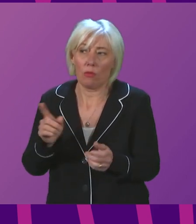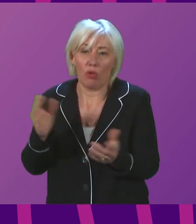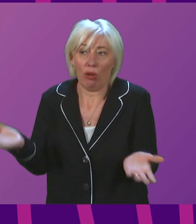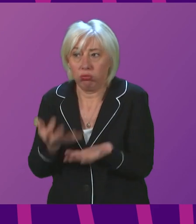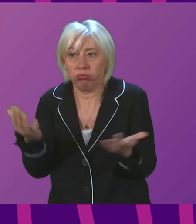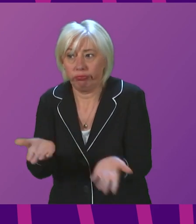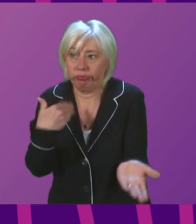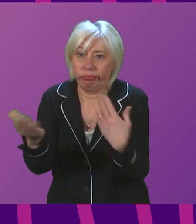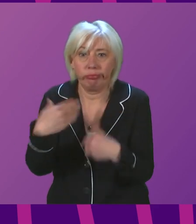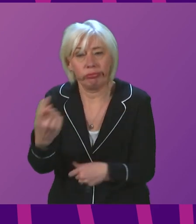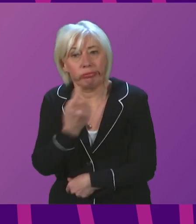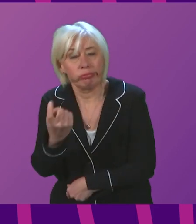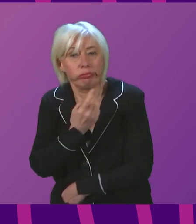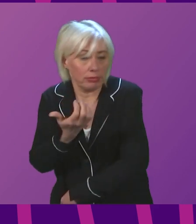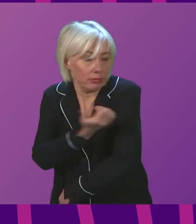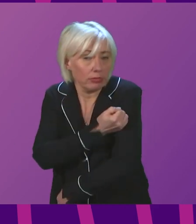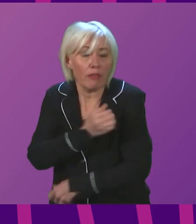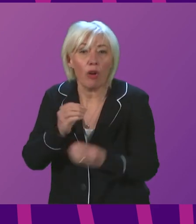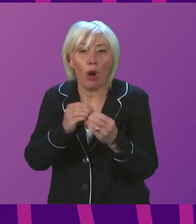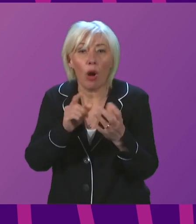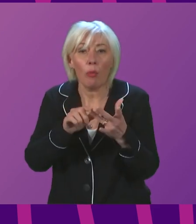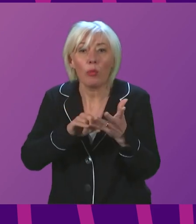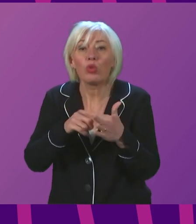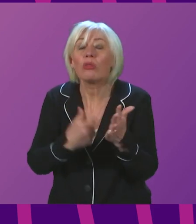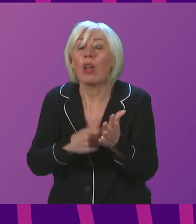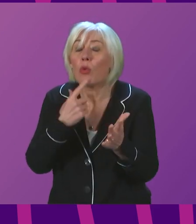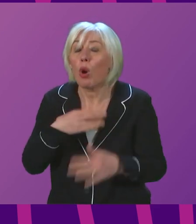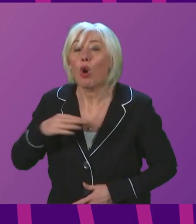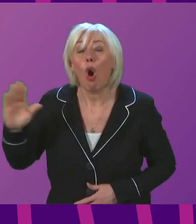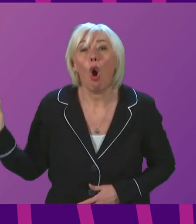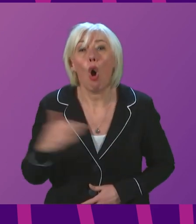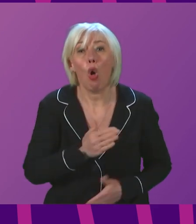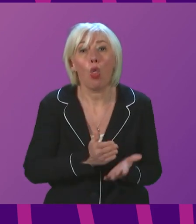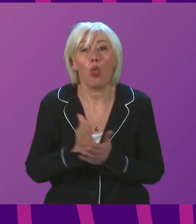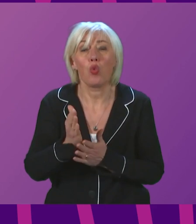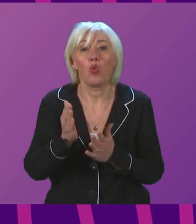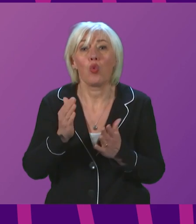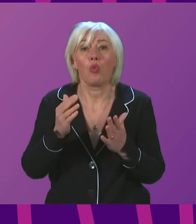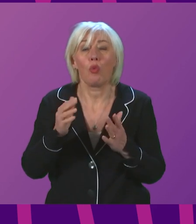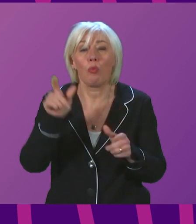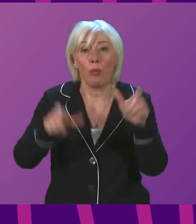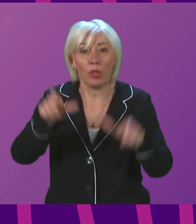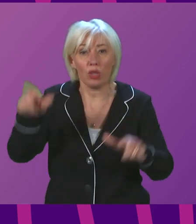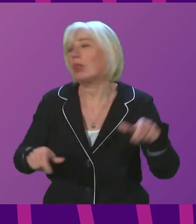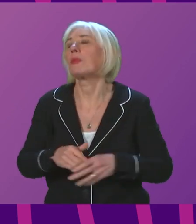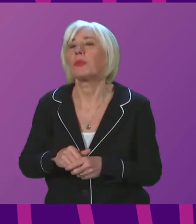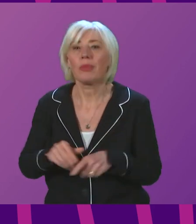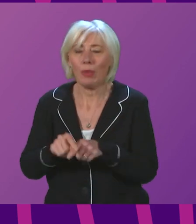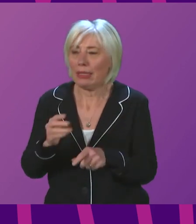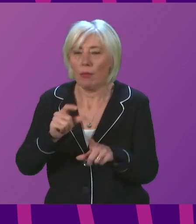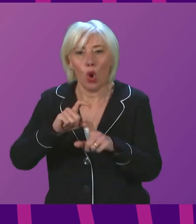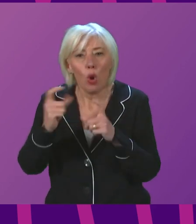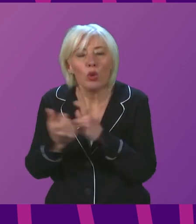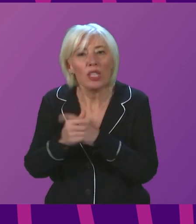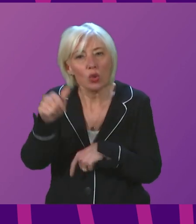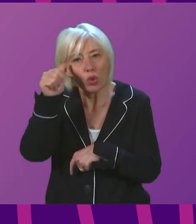vital that we get uptake of boosters high across the whole population, but that we make sure that within particular communities, communities that